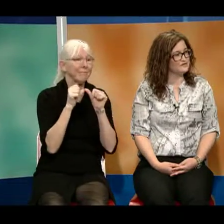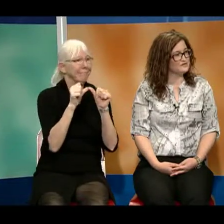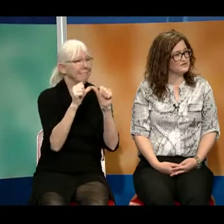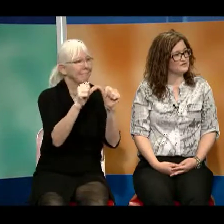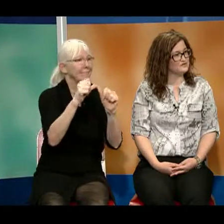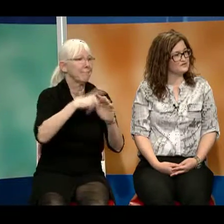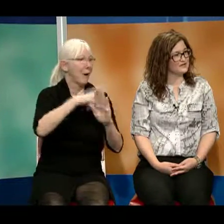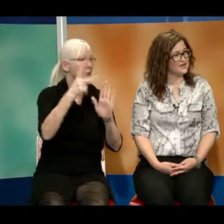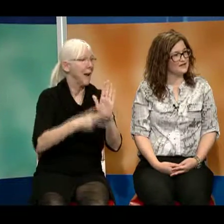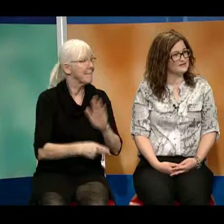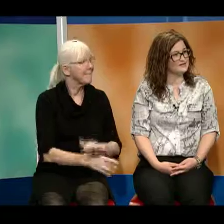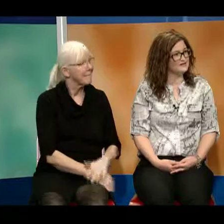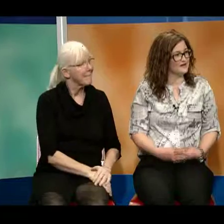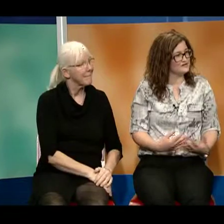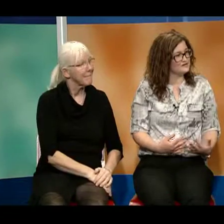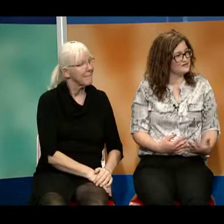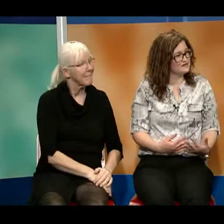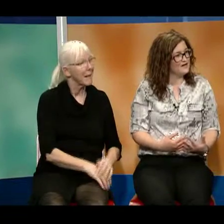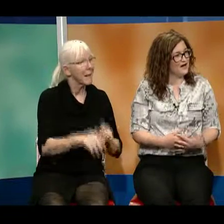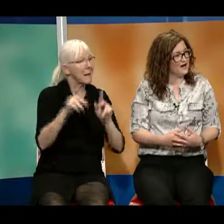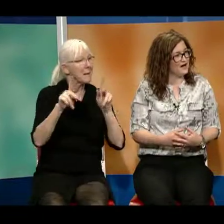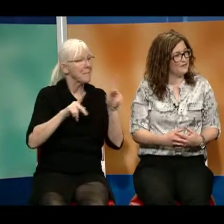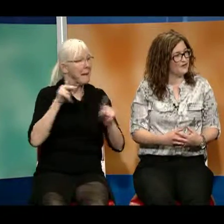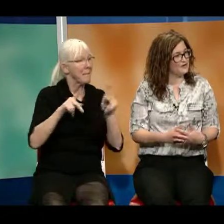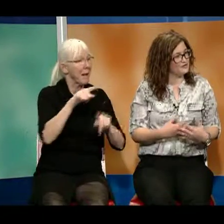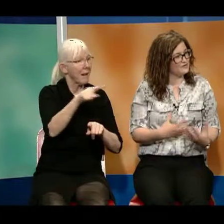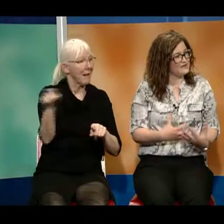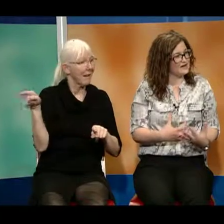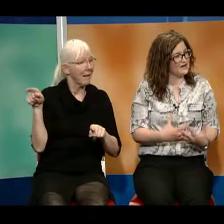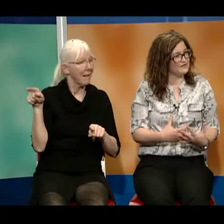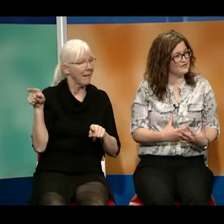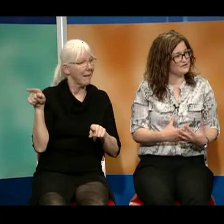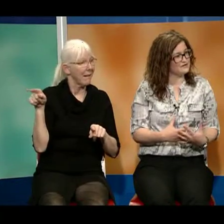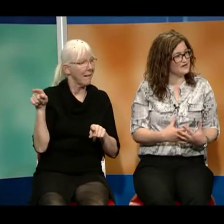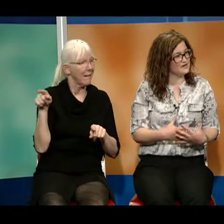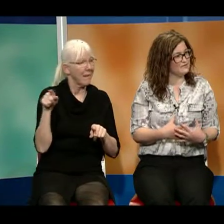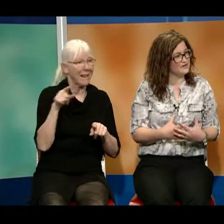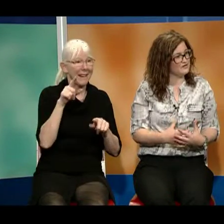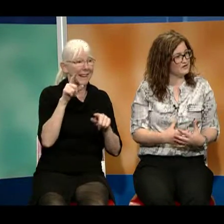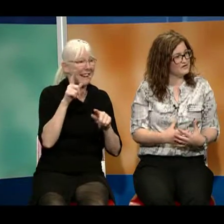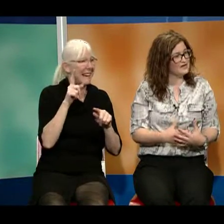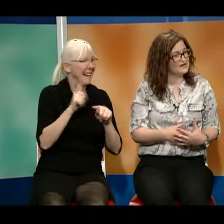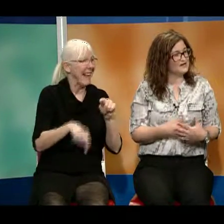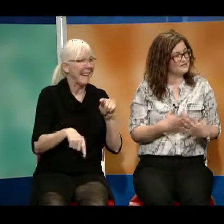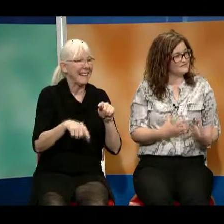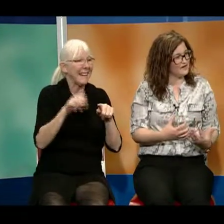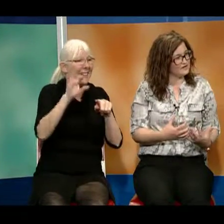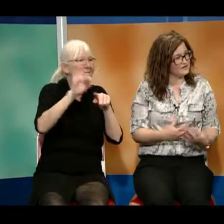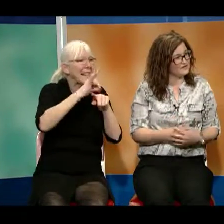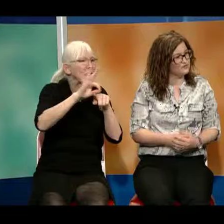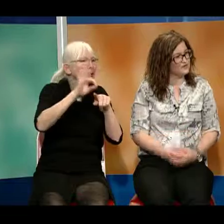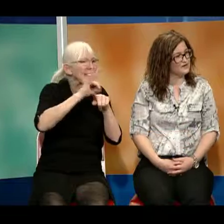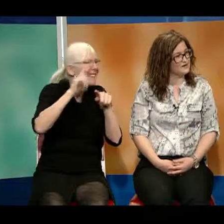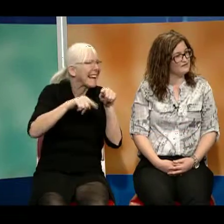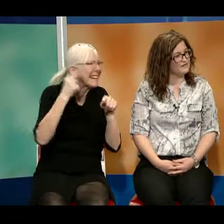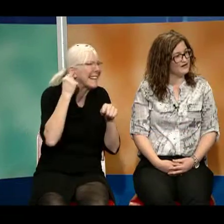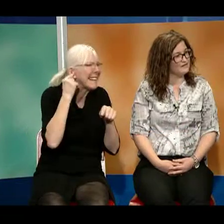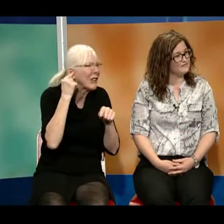who just can't function and are really having a hard time hearing. It's affecting their quality of life.